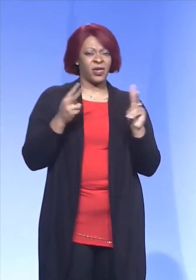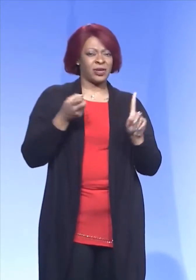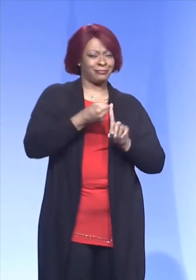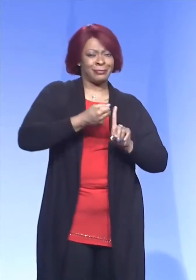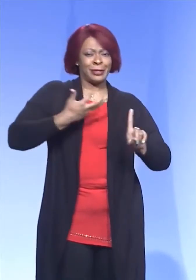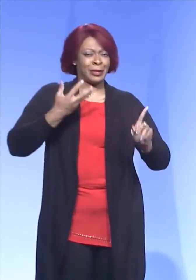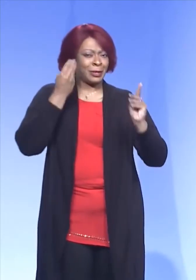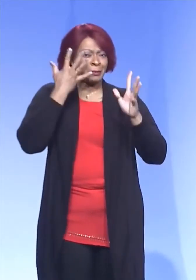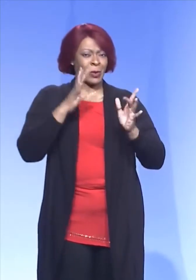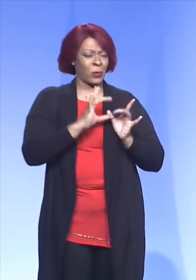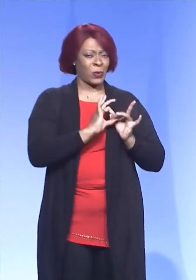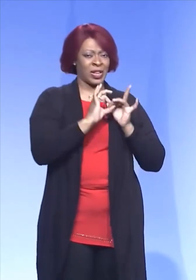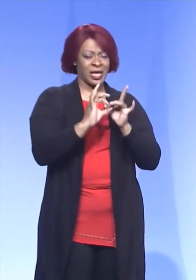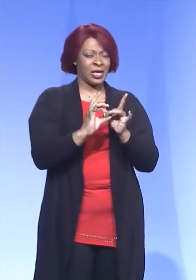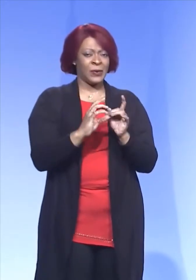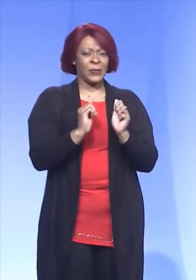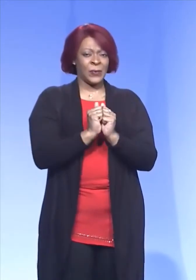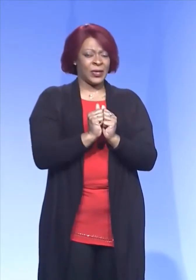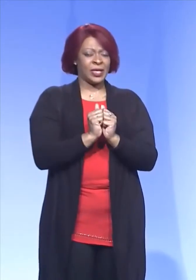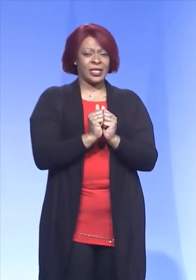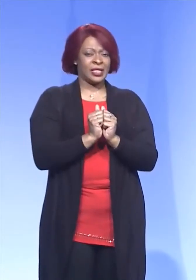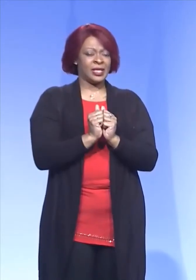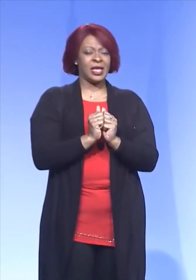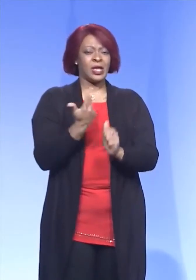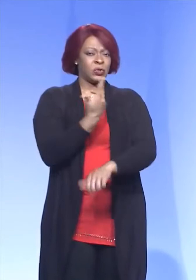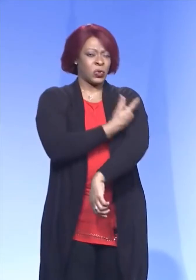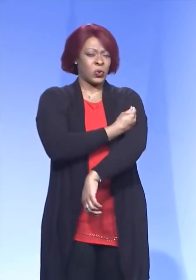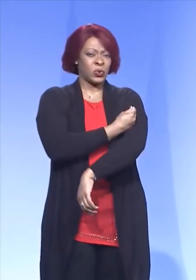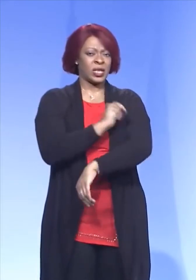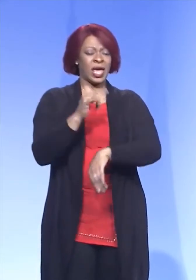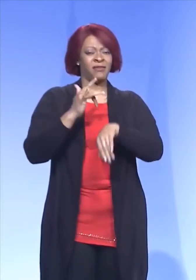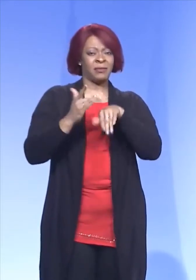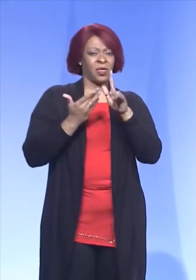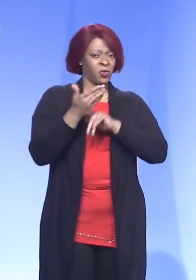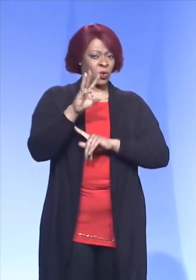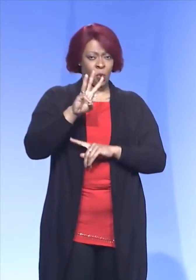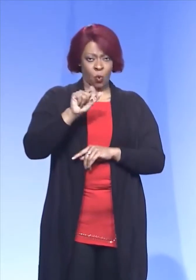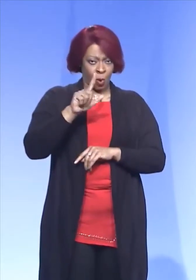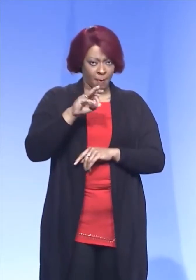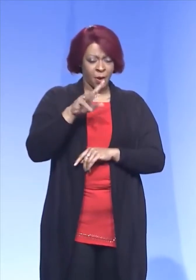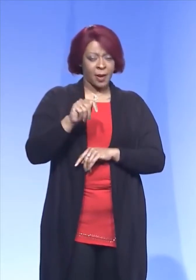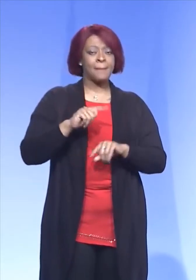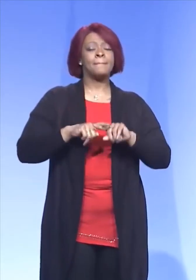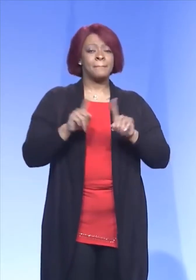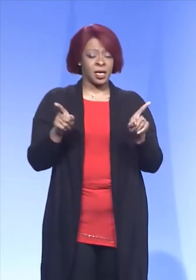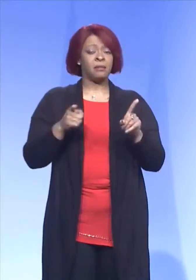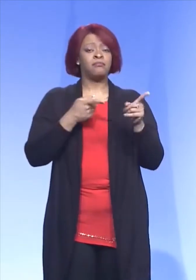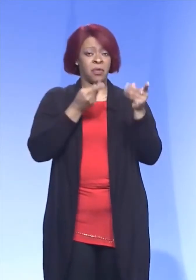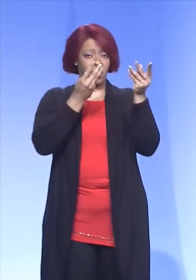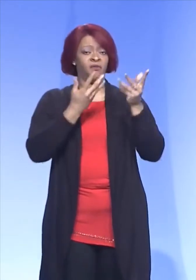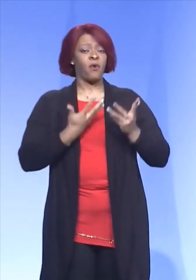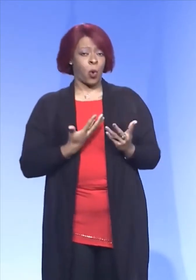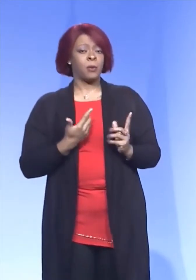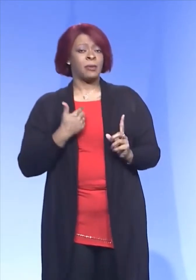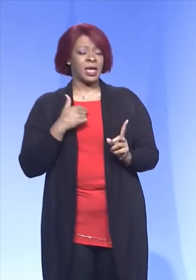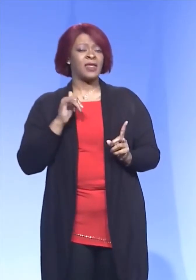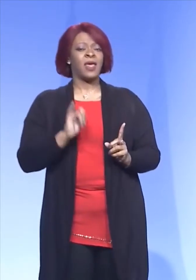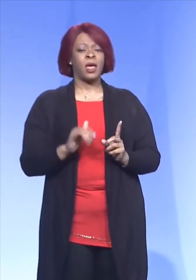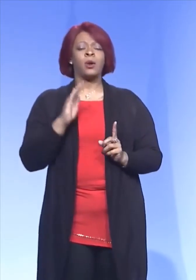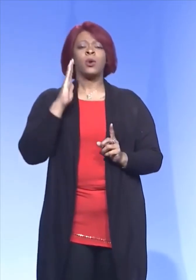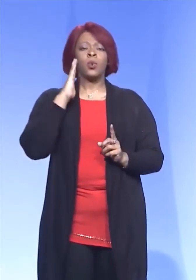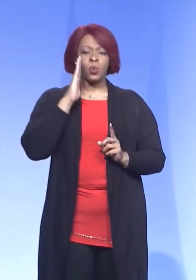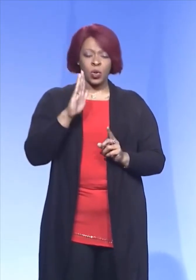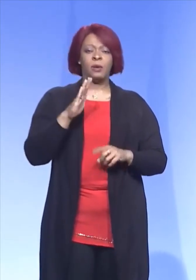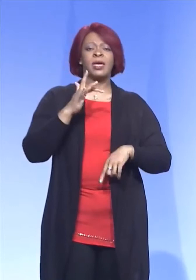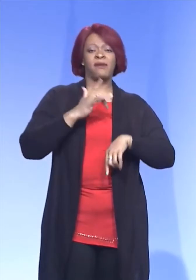information related to the doses that will be available through Walmart. I have been informed that it will